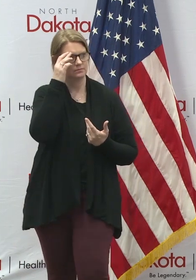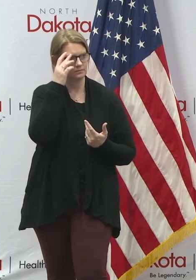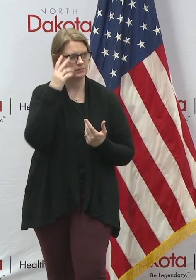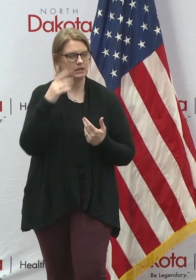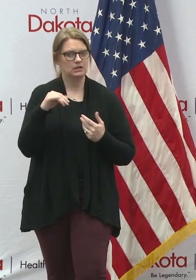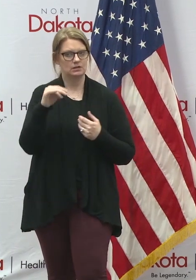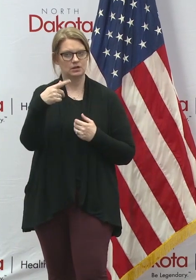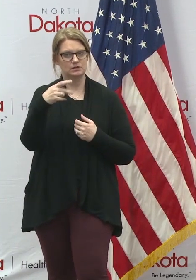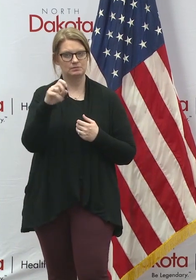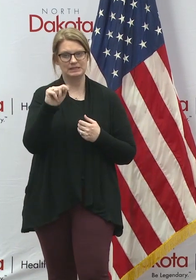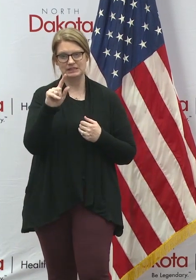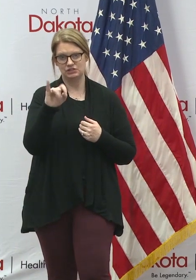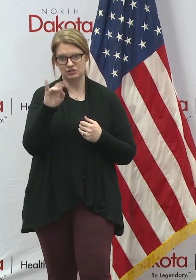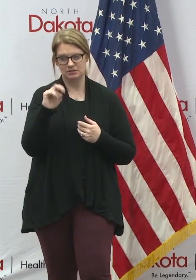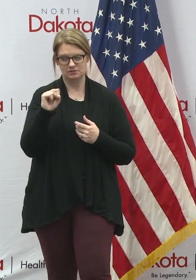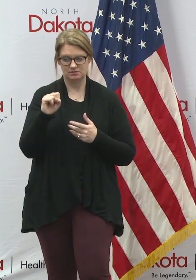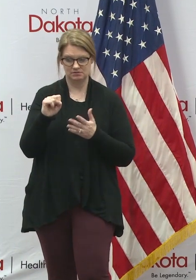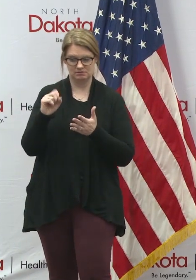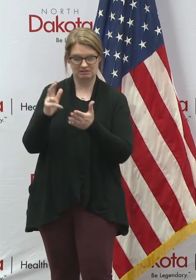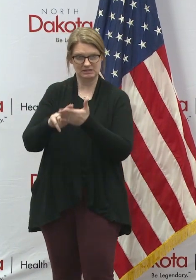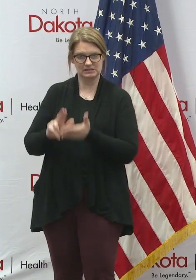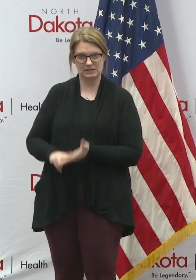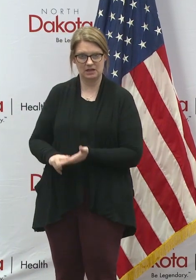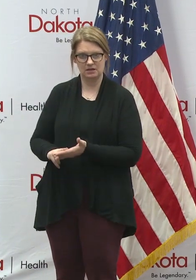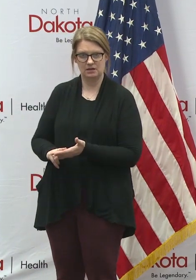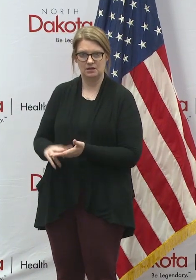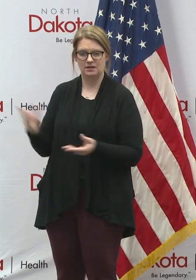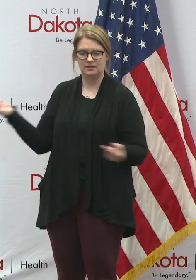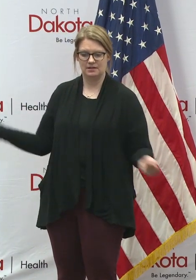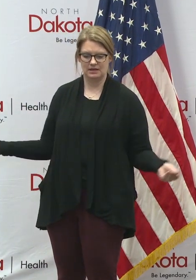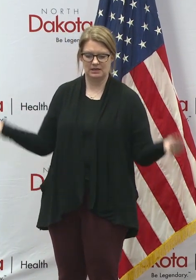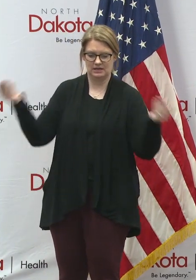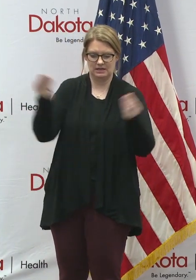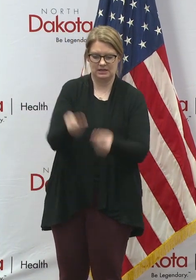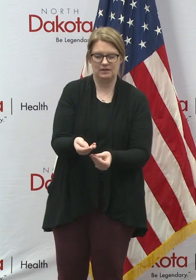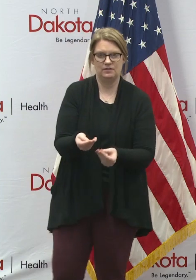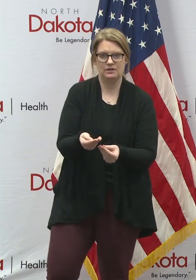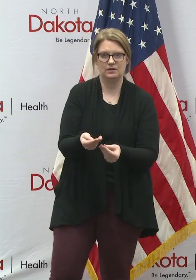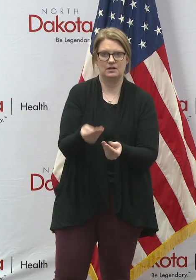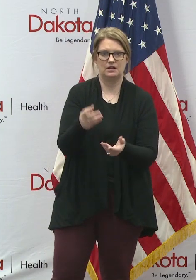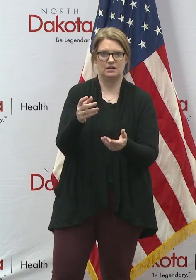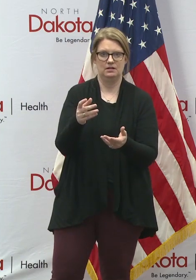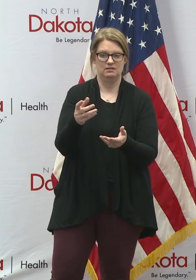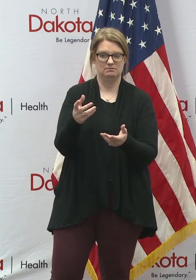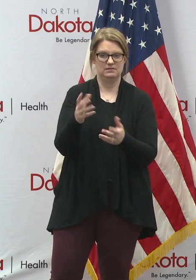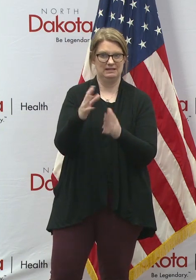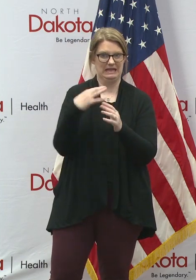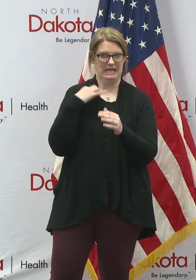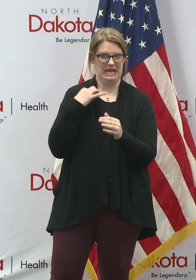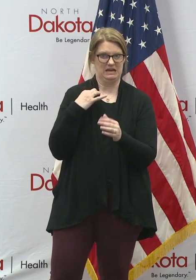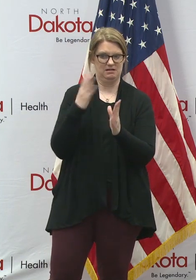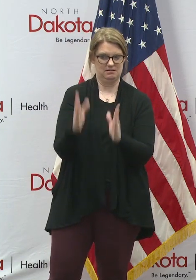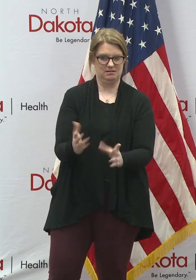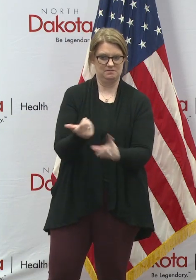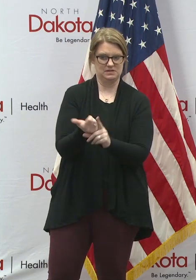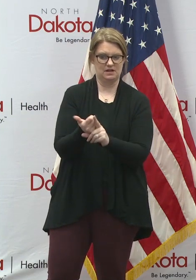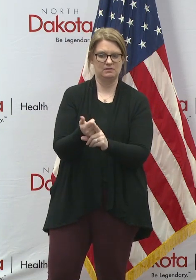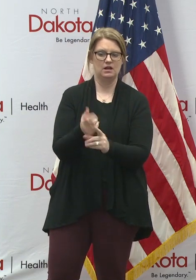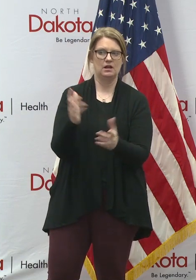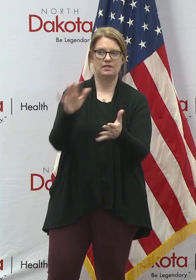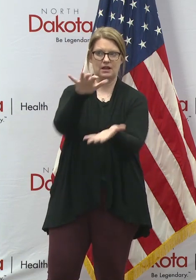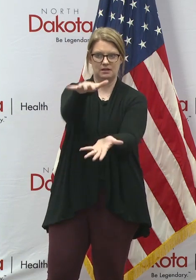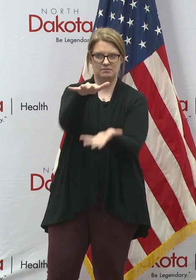those petitions come back, uh, uh, to the candidate. The candidate can bundle them, and they can, uh, submit them to the